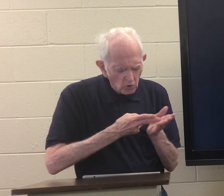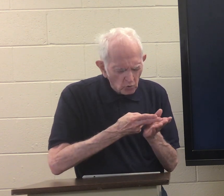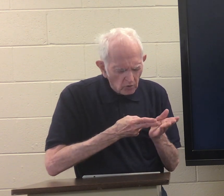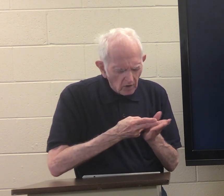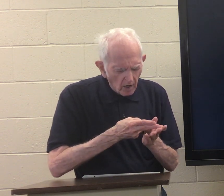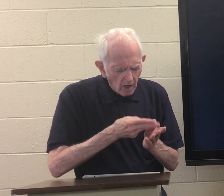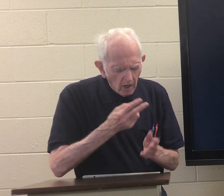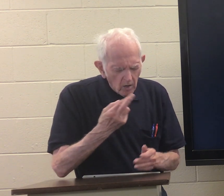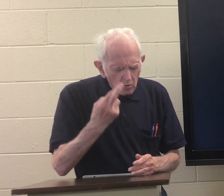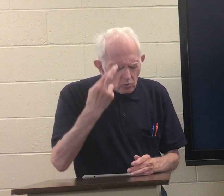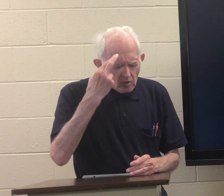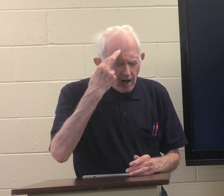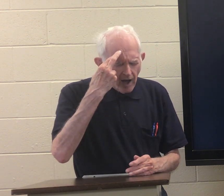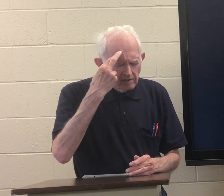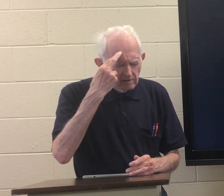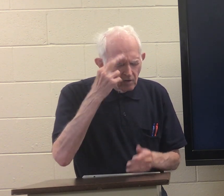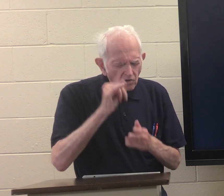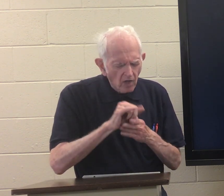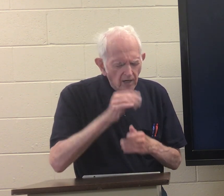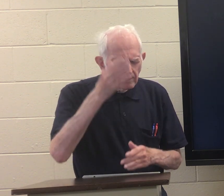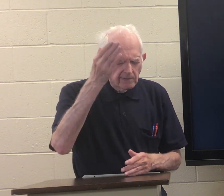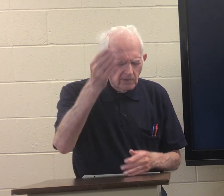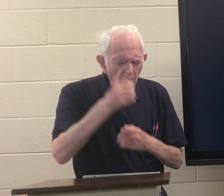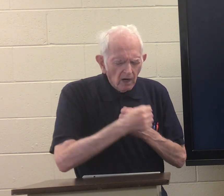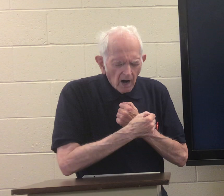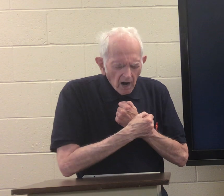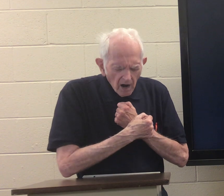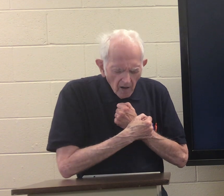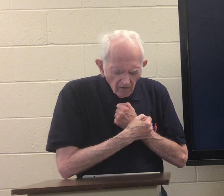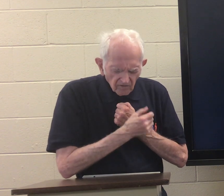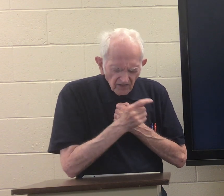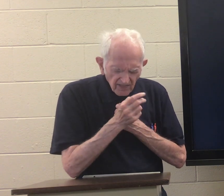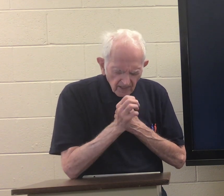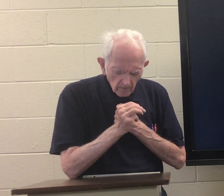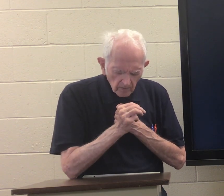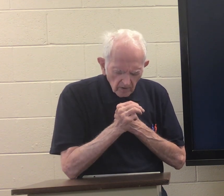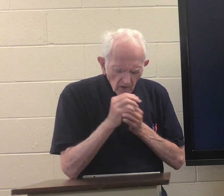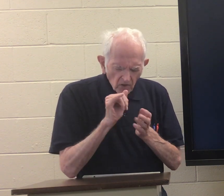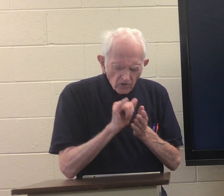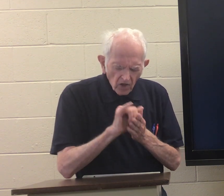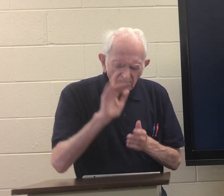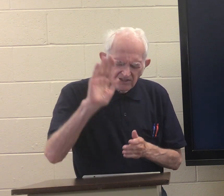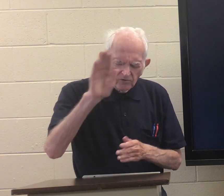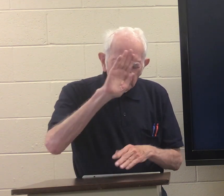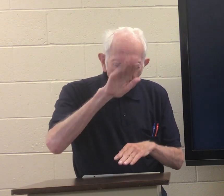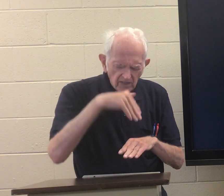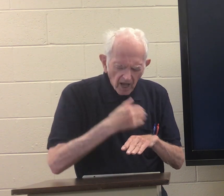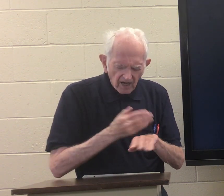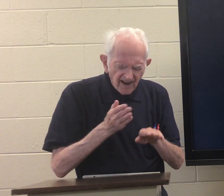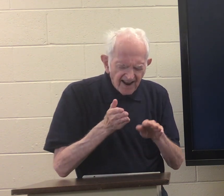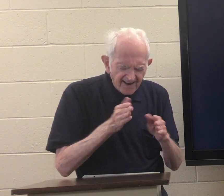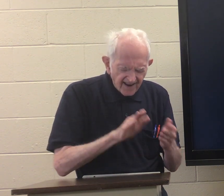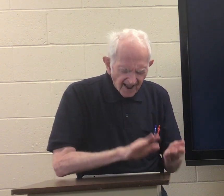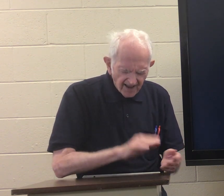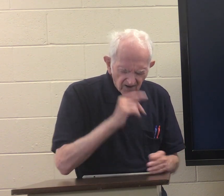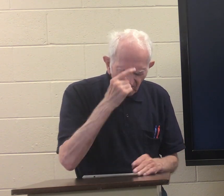learn the truth and realize that you love them that your son died